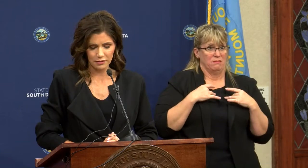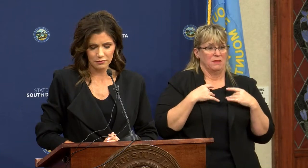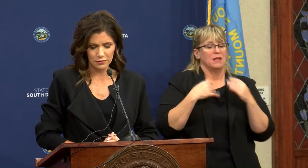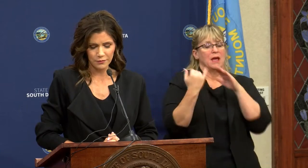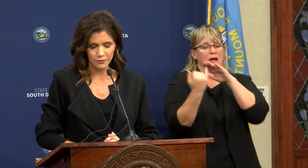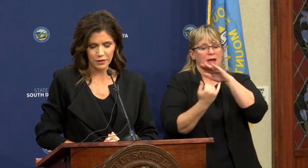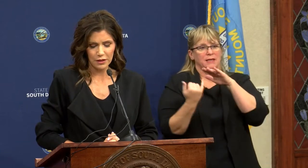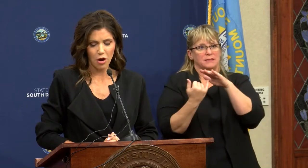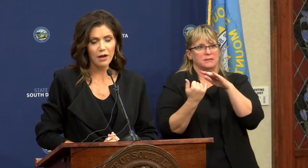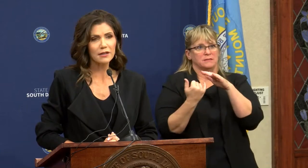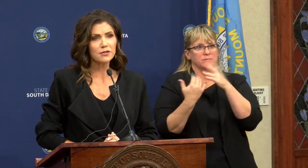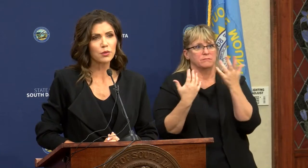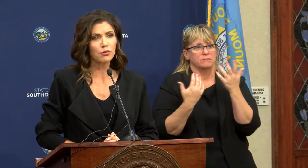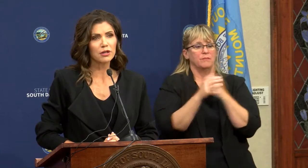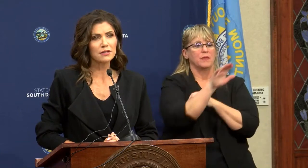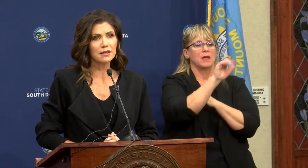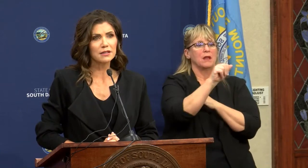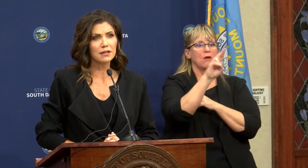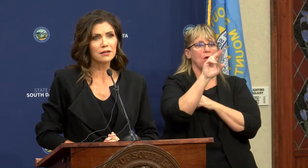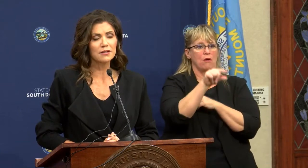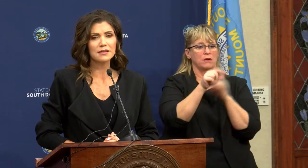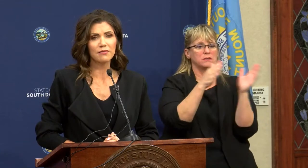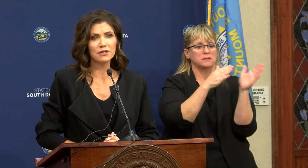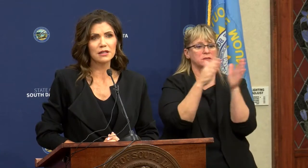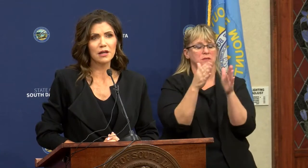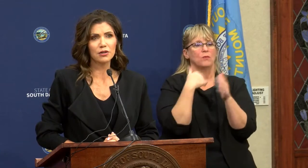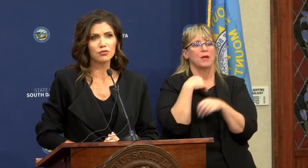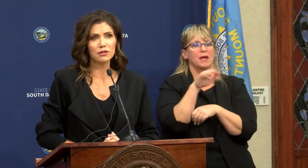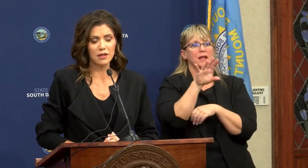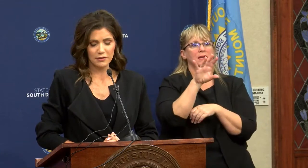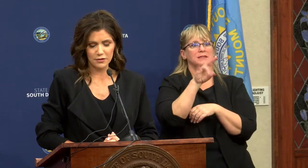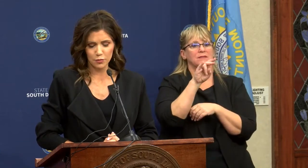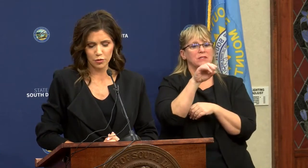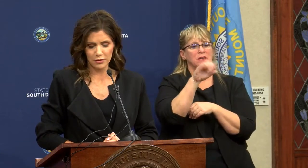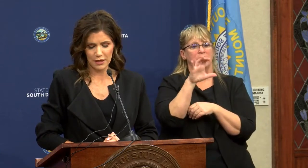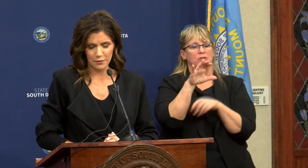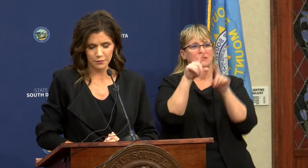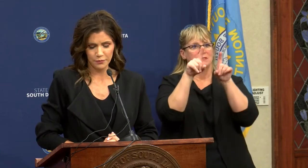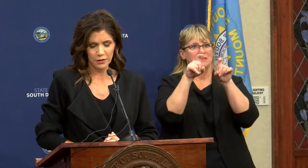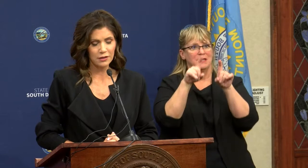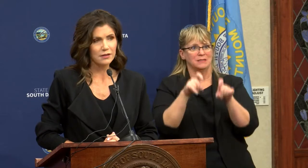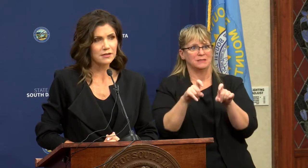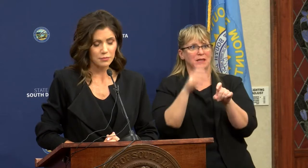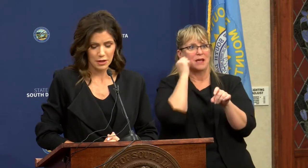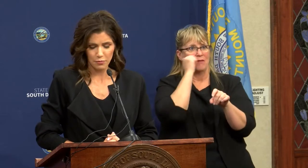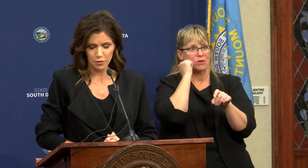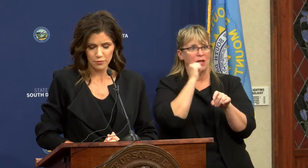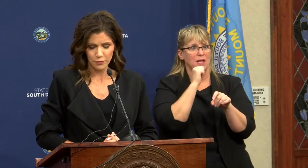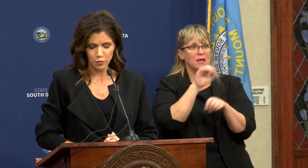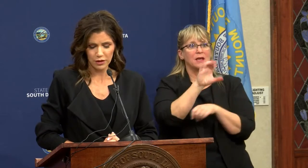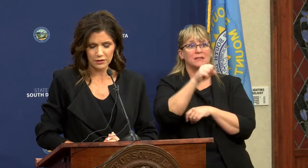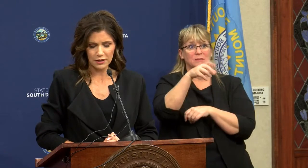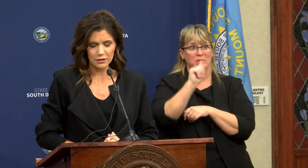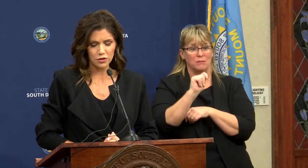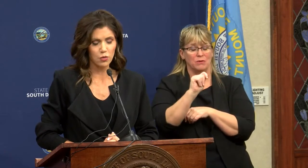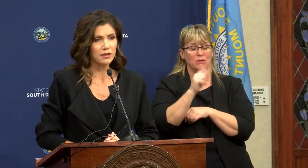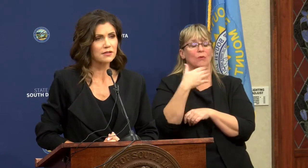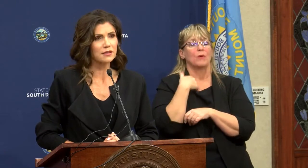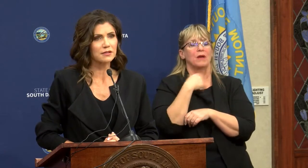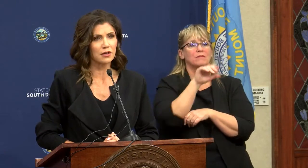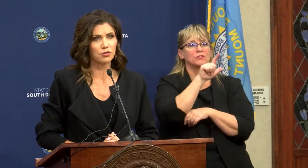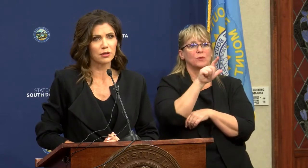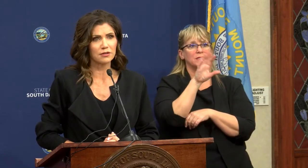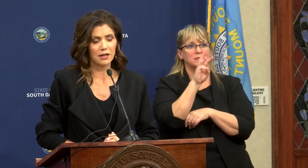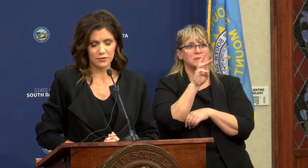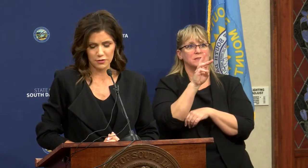isolated. In August, we were conducting 1,700 tests per day. In September, conducted 2